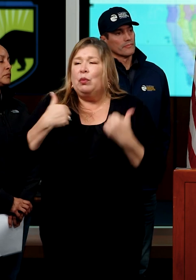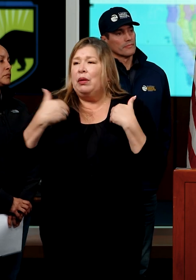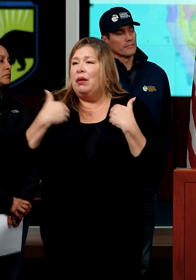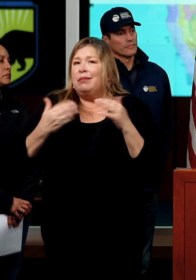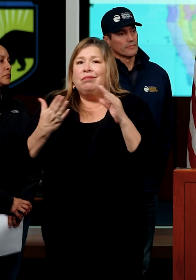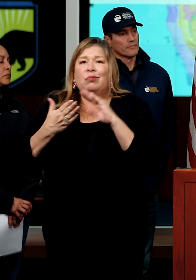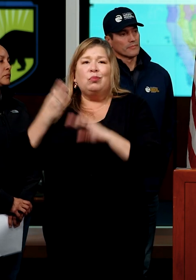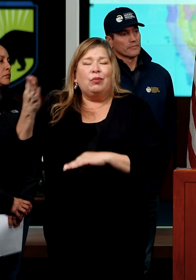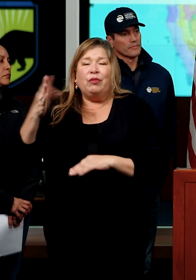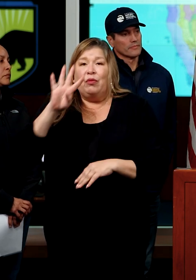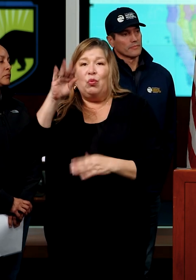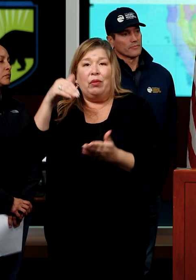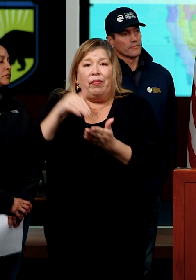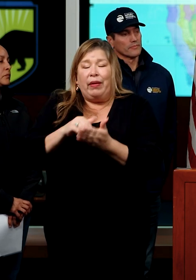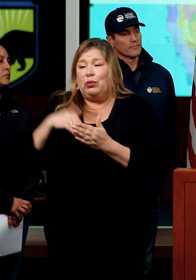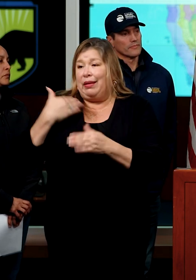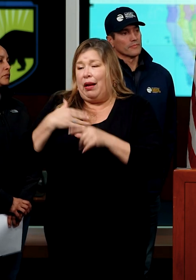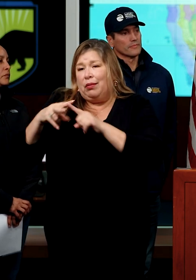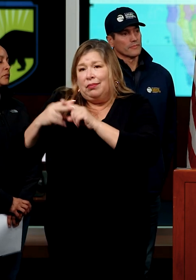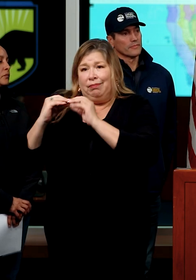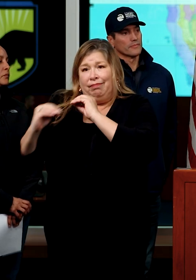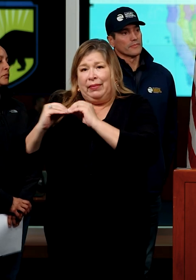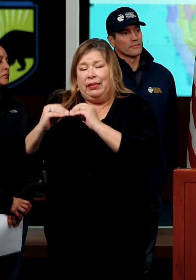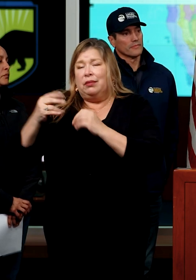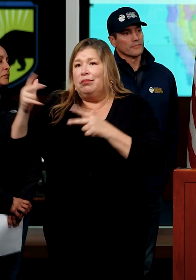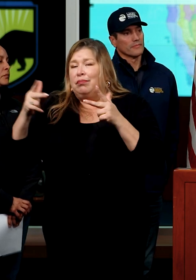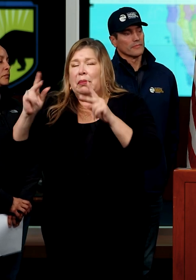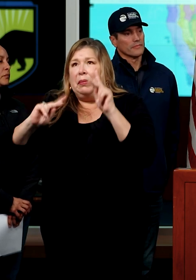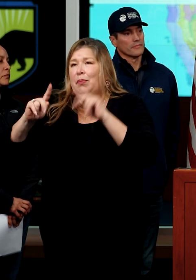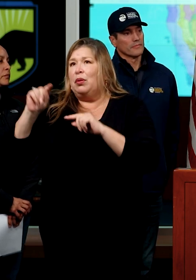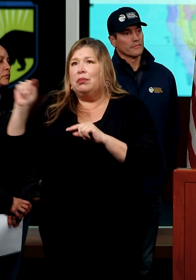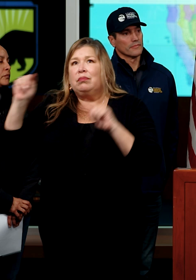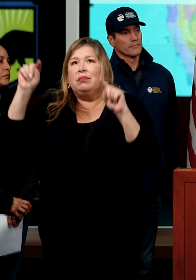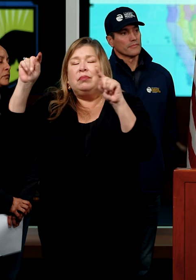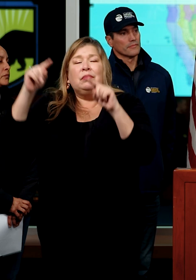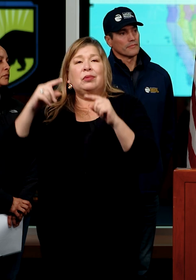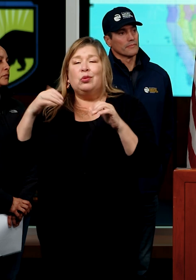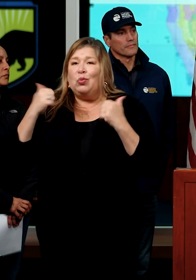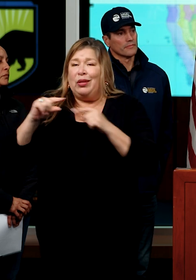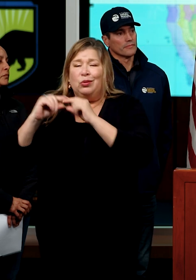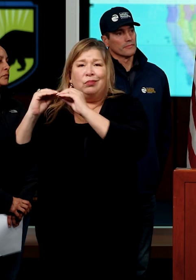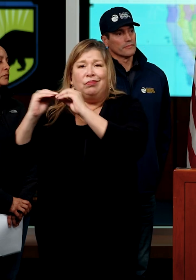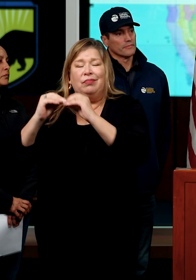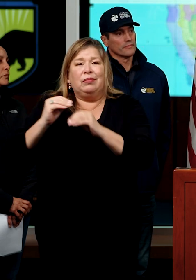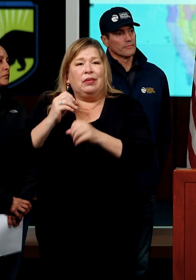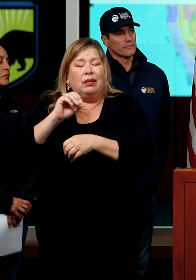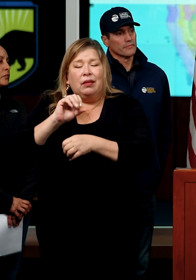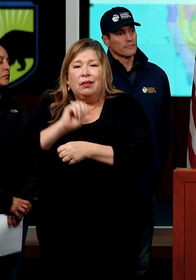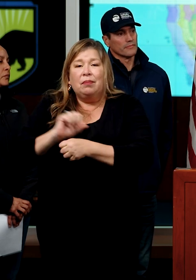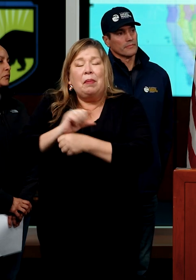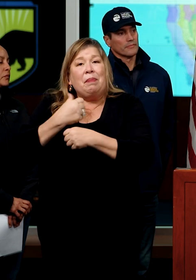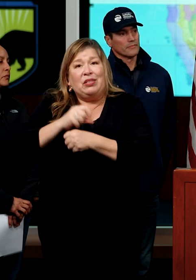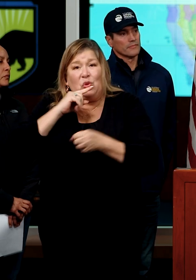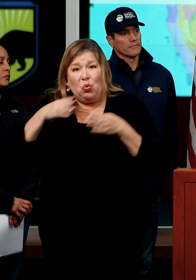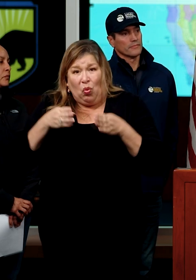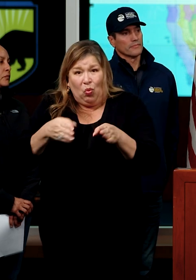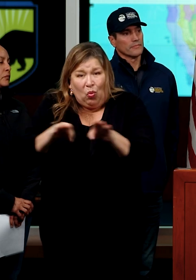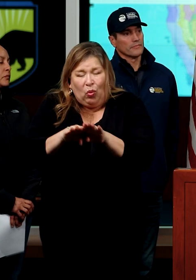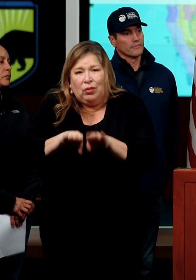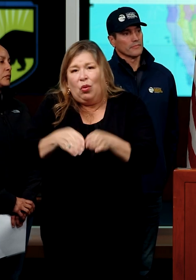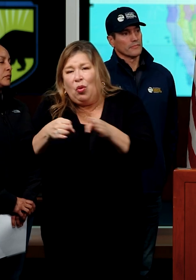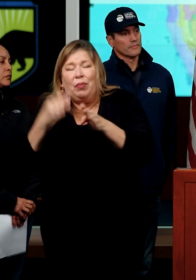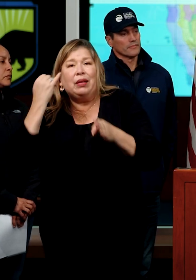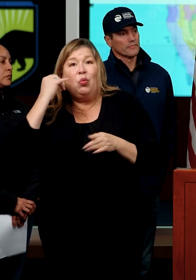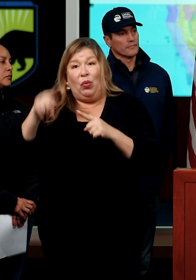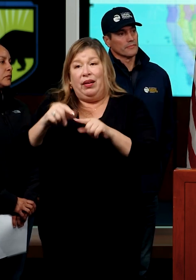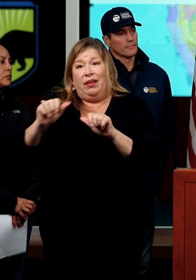,000 of our maintenance crews that are out there doing everything they can whenever there's a break to open the roadways back up. I do want to